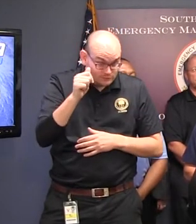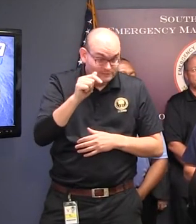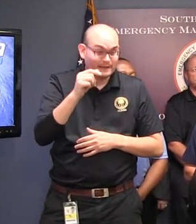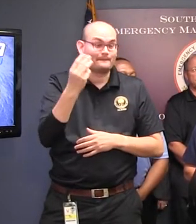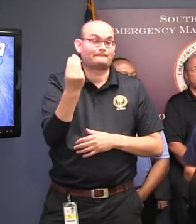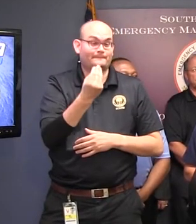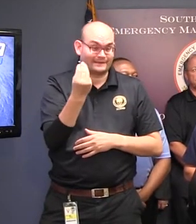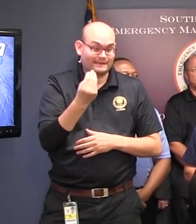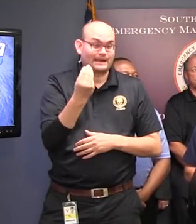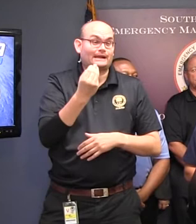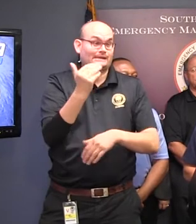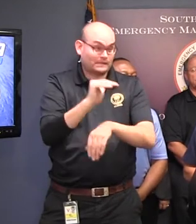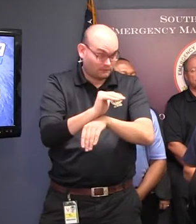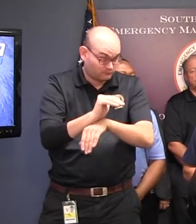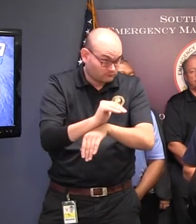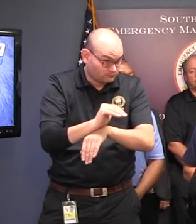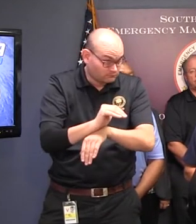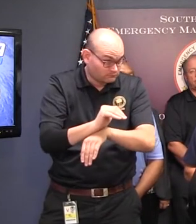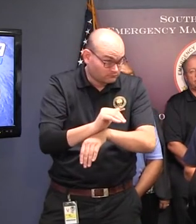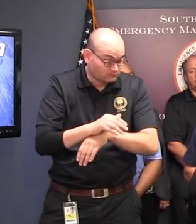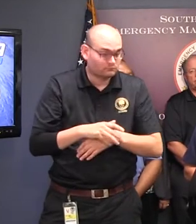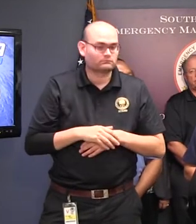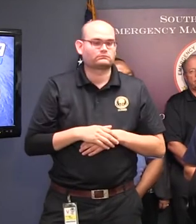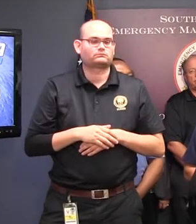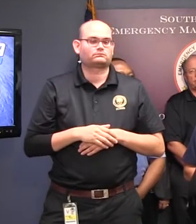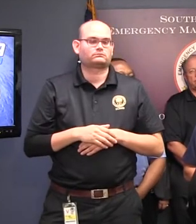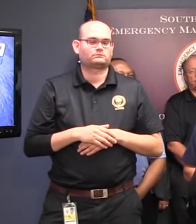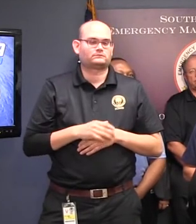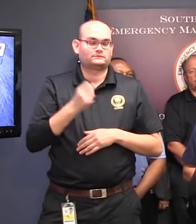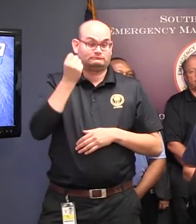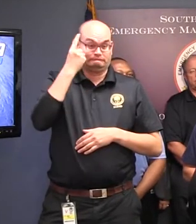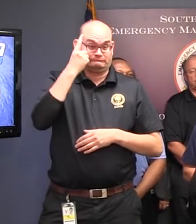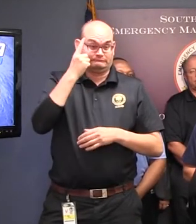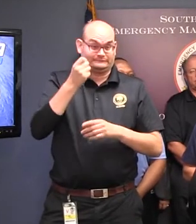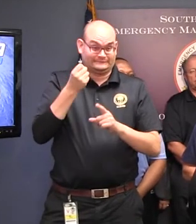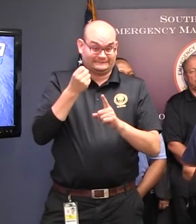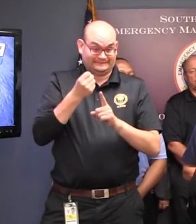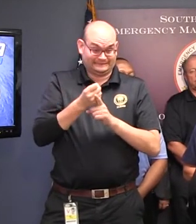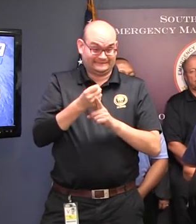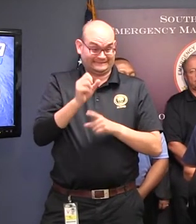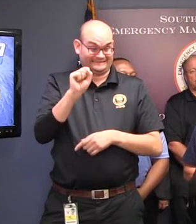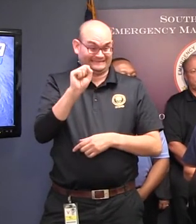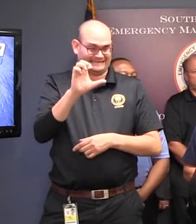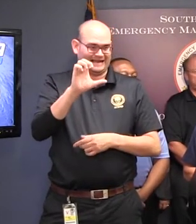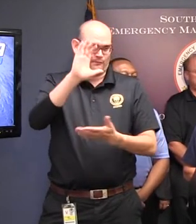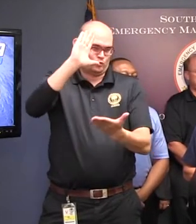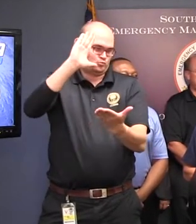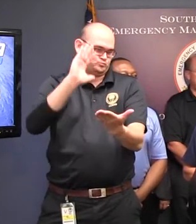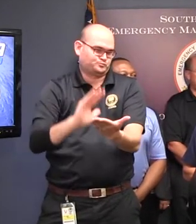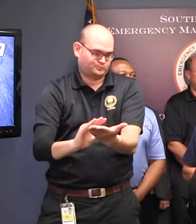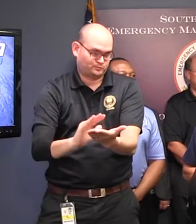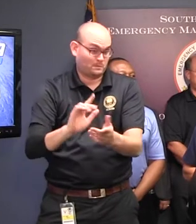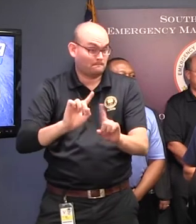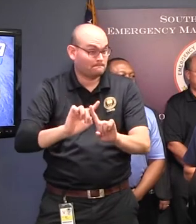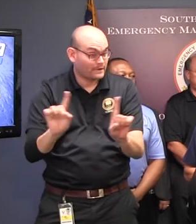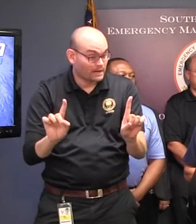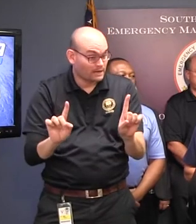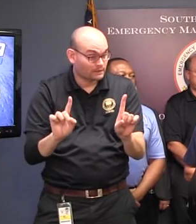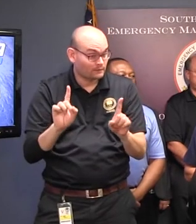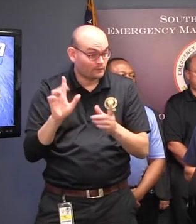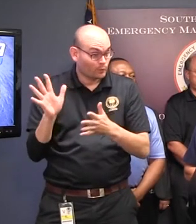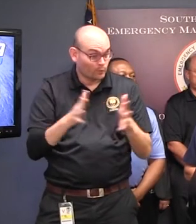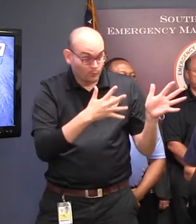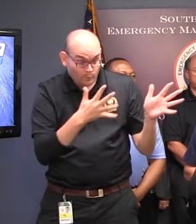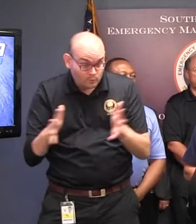While this track will bring less significant impacts to the state, there are a few things to remember. One, the wind fields will become larger as the storm lifts